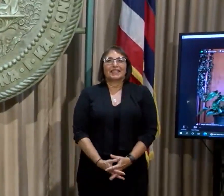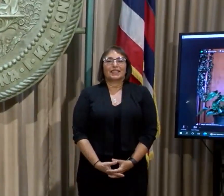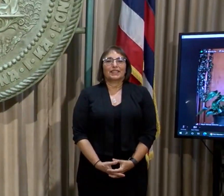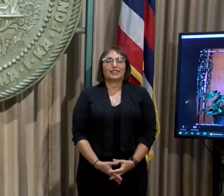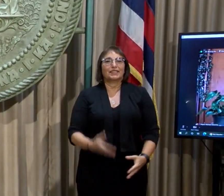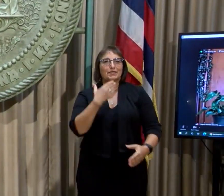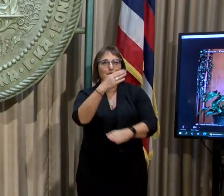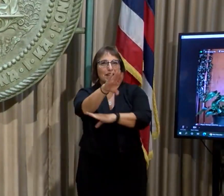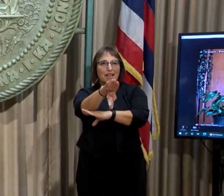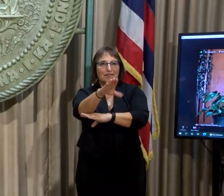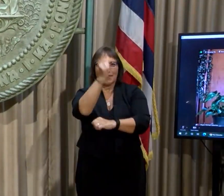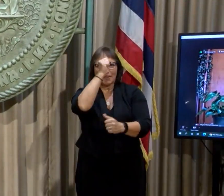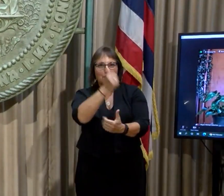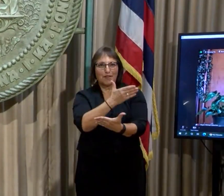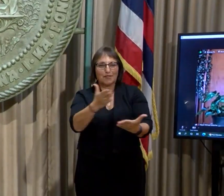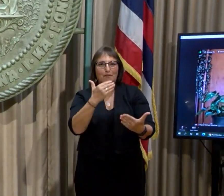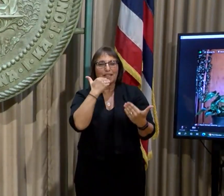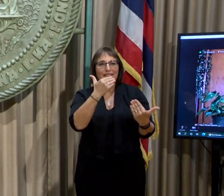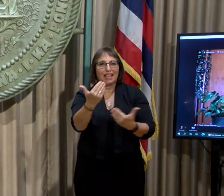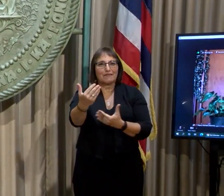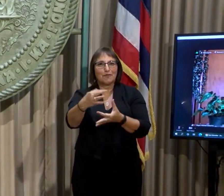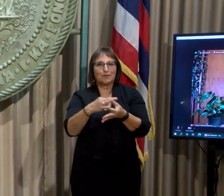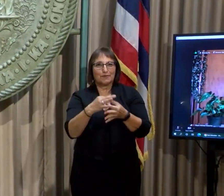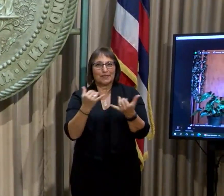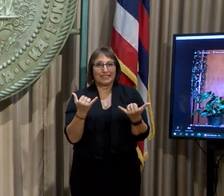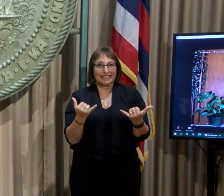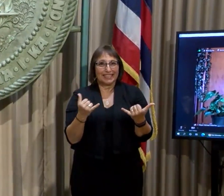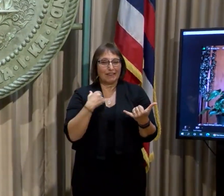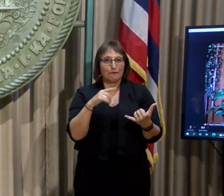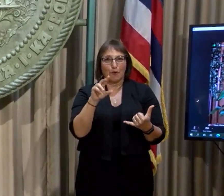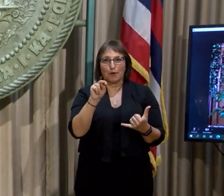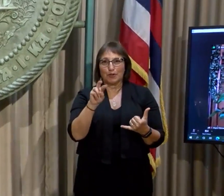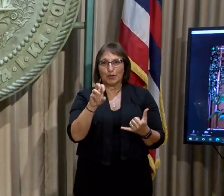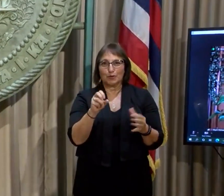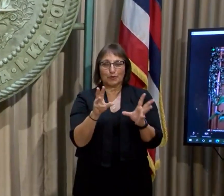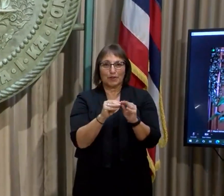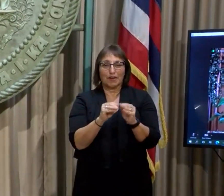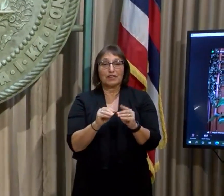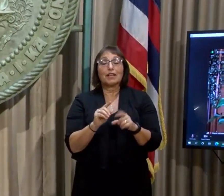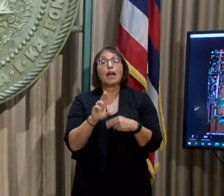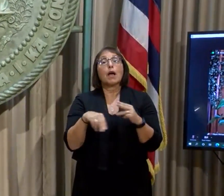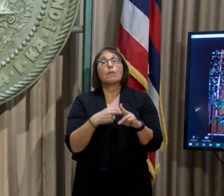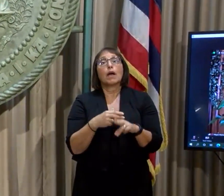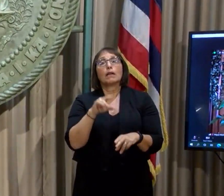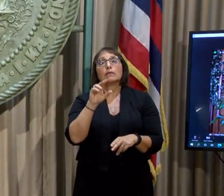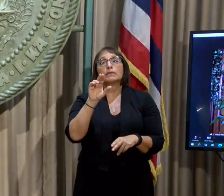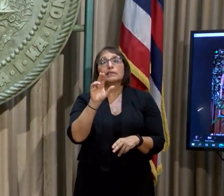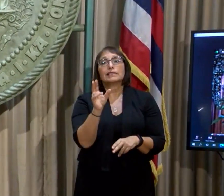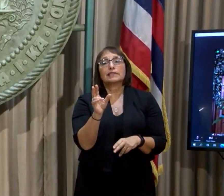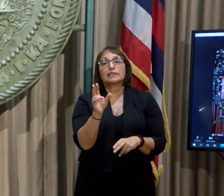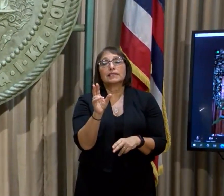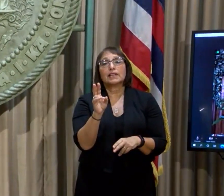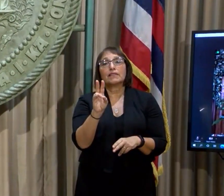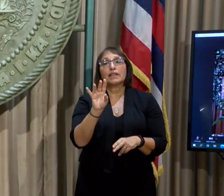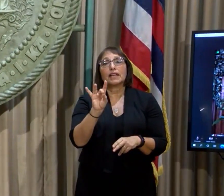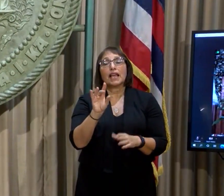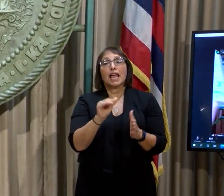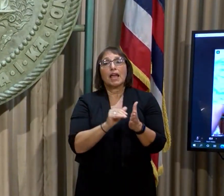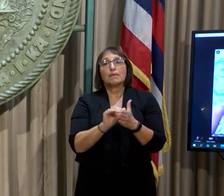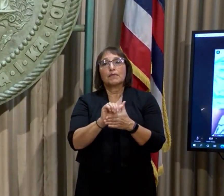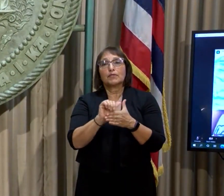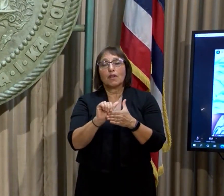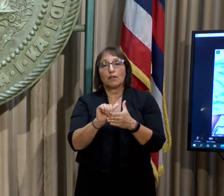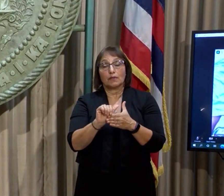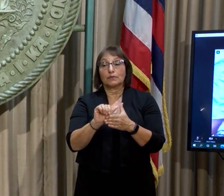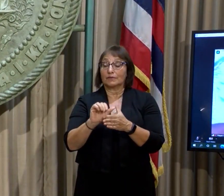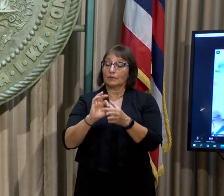Good afternoon, aloha, and thank you for joining us for this news conference about the 78 million in opioid settlement funds coming